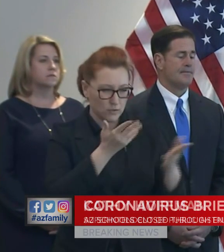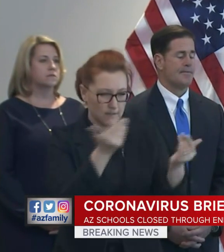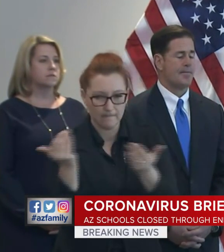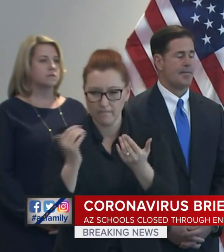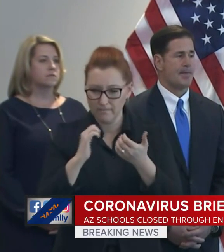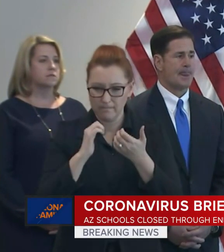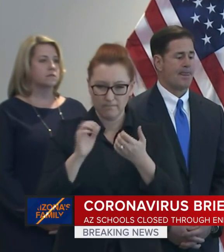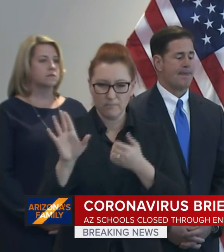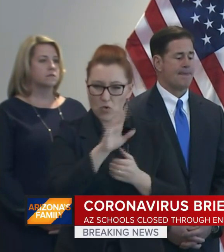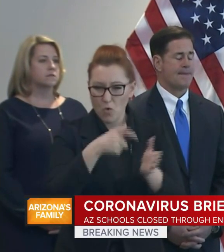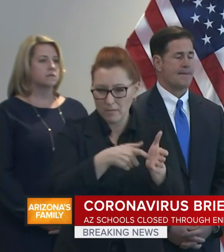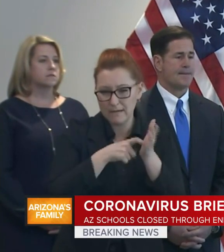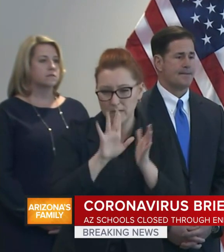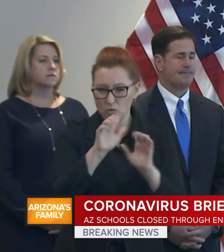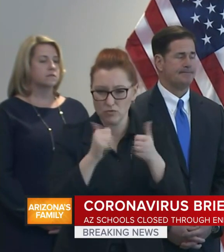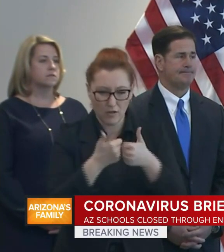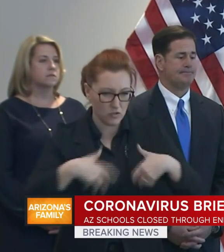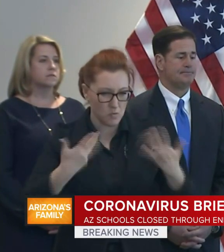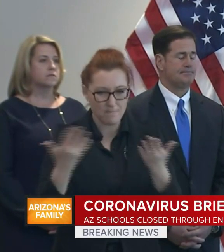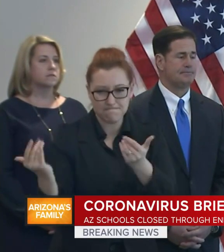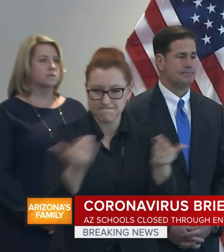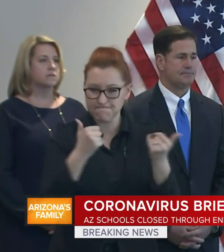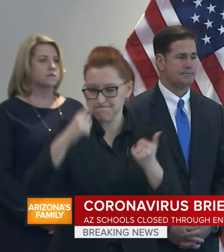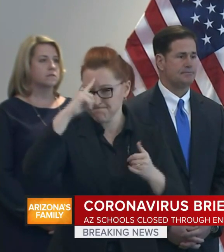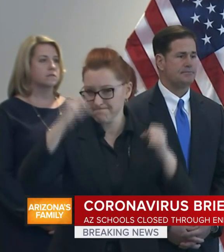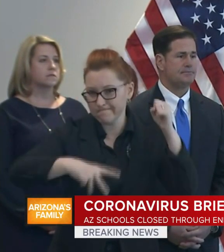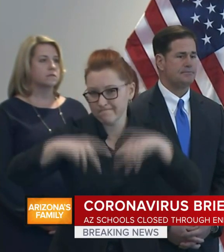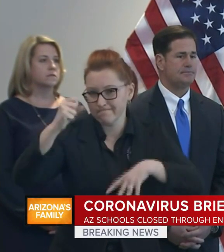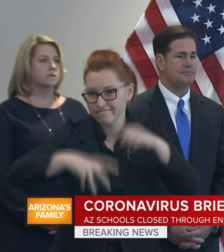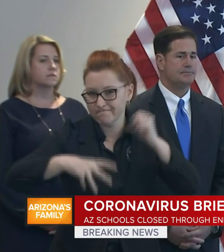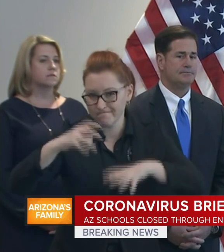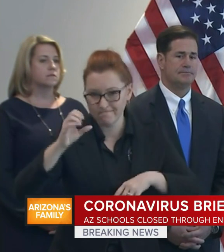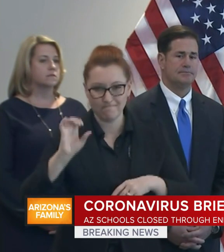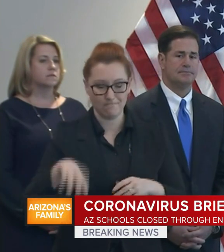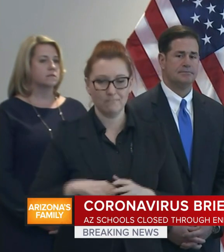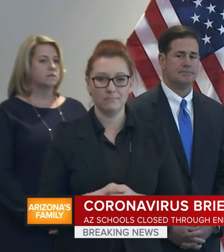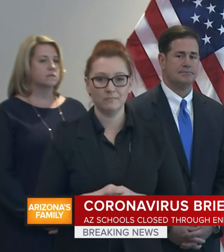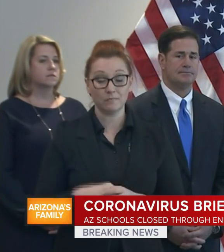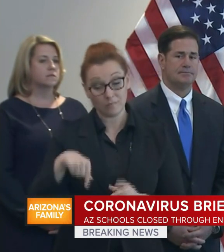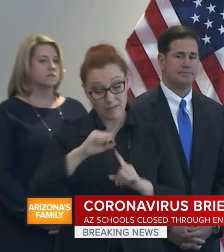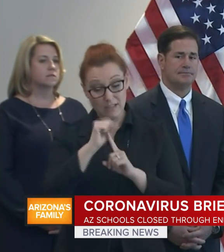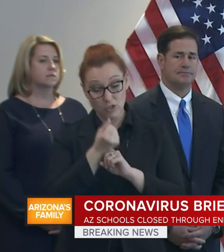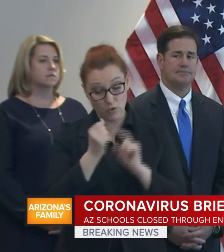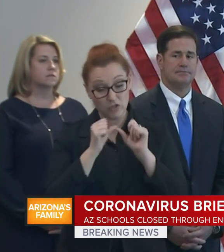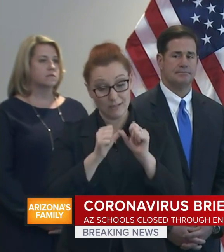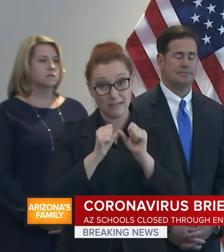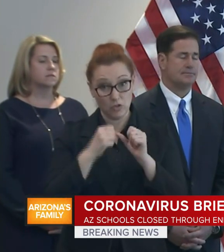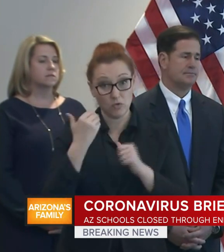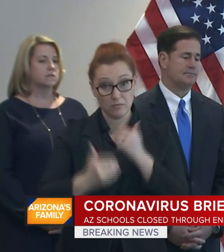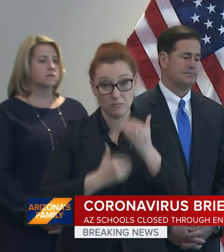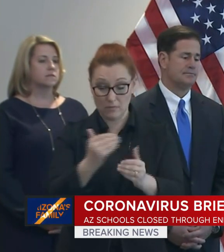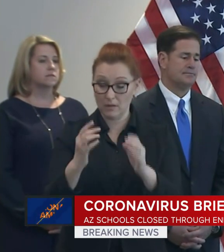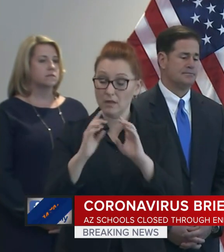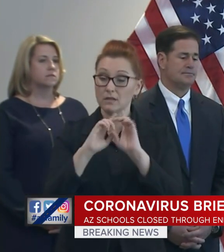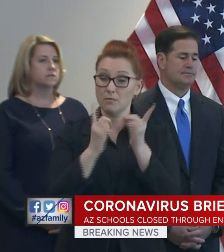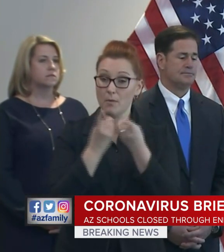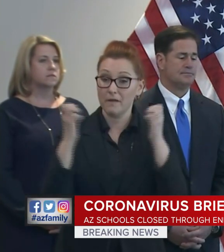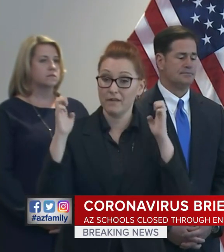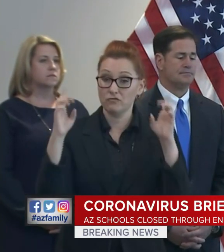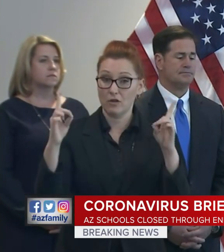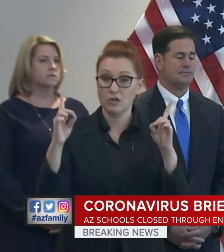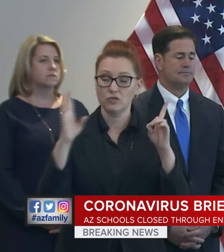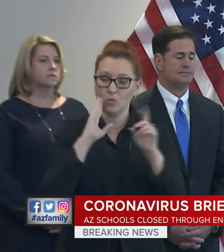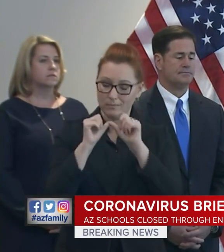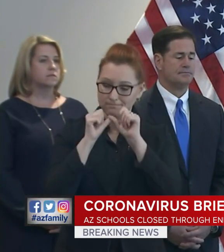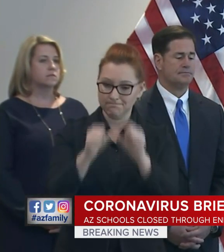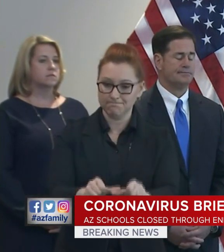new learning environment. As this situation continues, the Department of Education will continue to work with